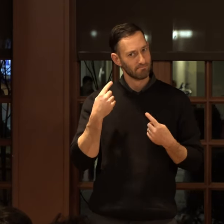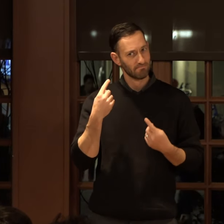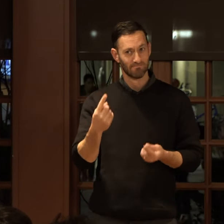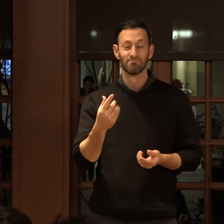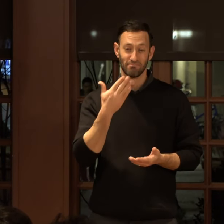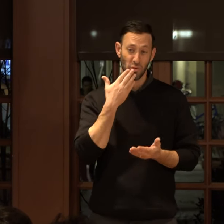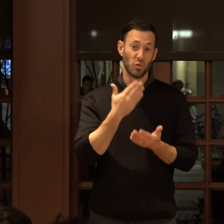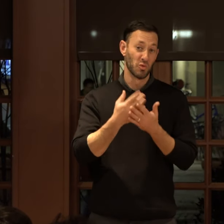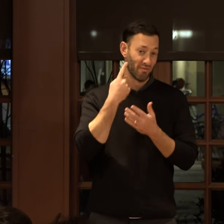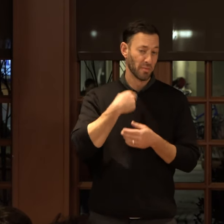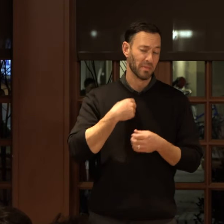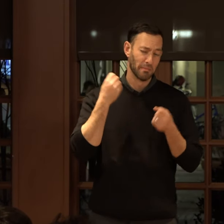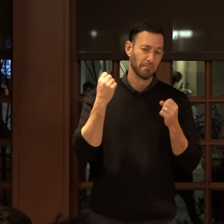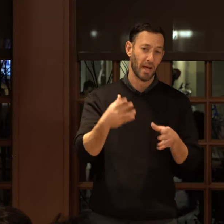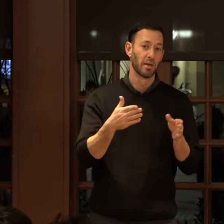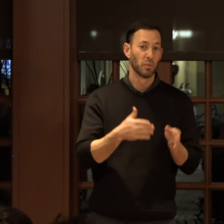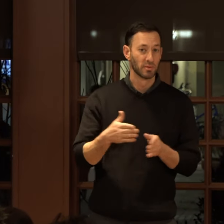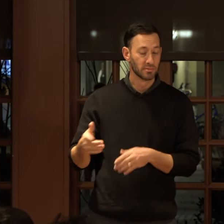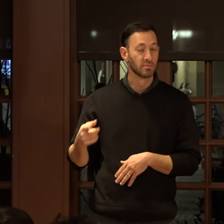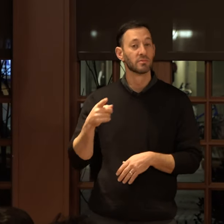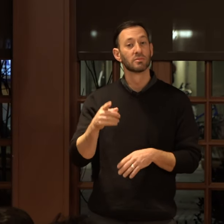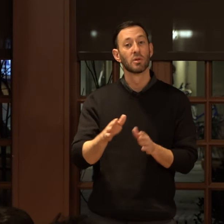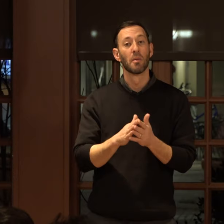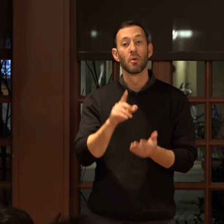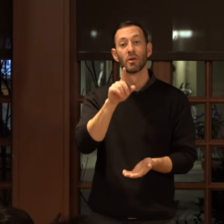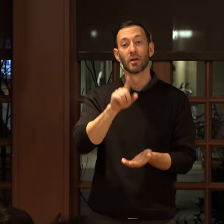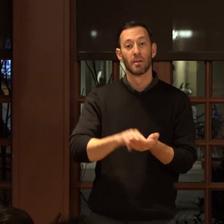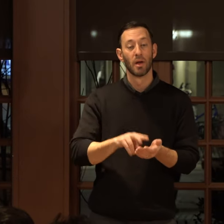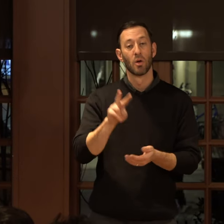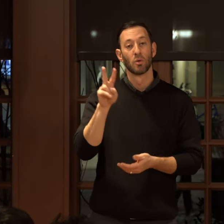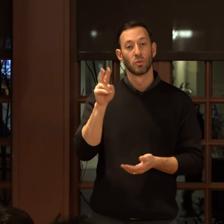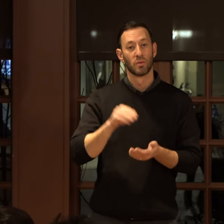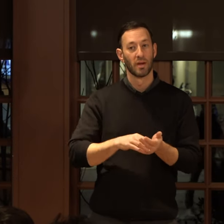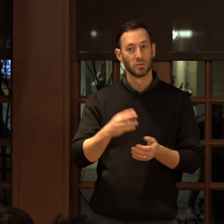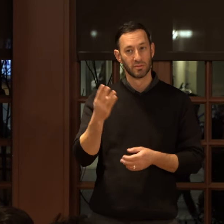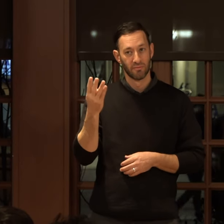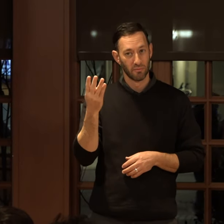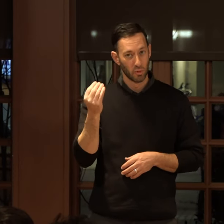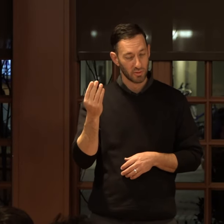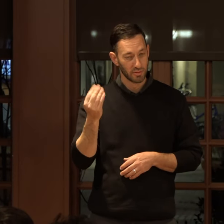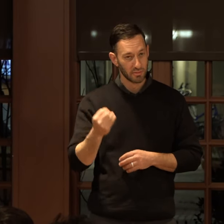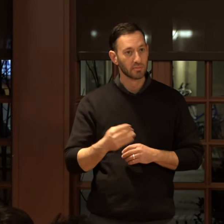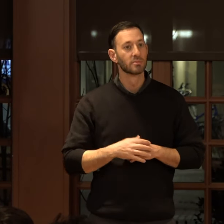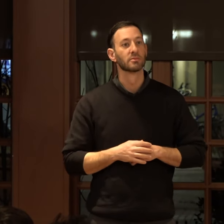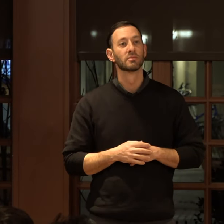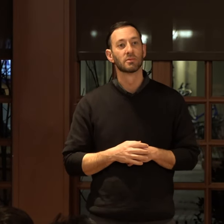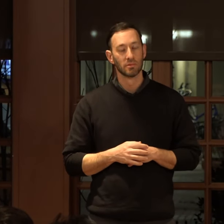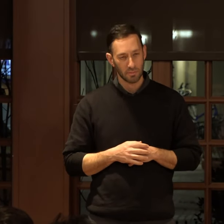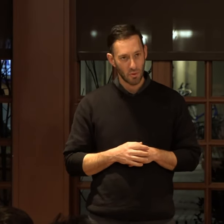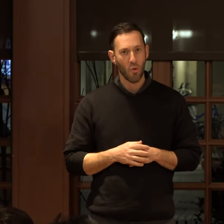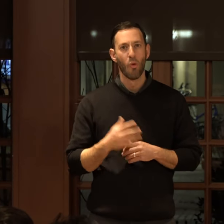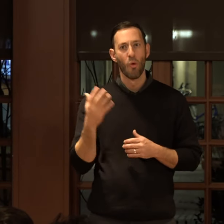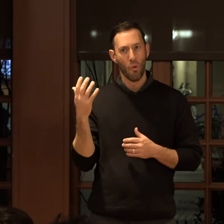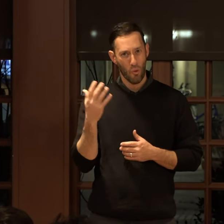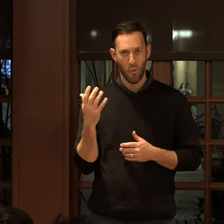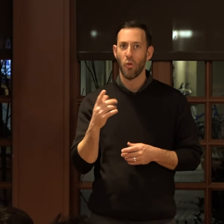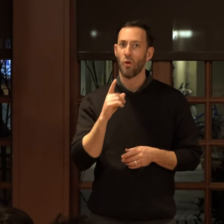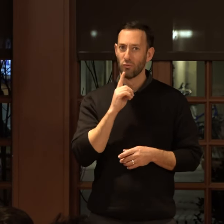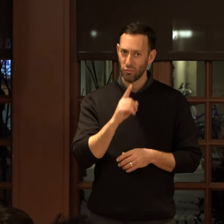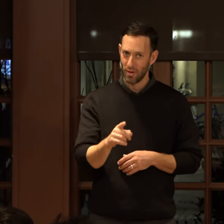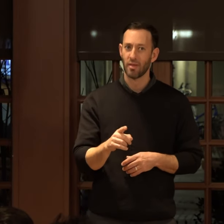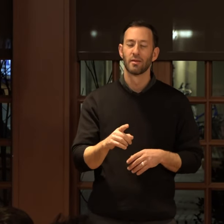in many, many ways. The book came out in 2014 and has more than owned its keep.